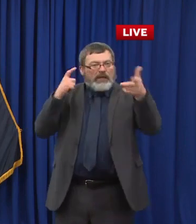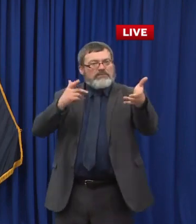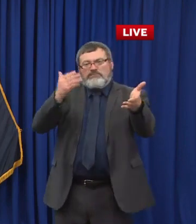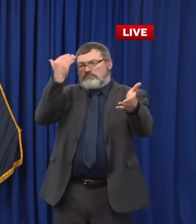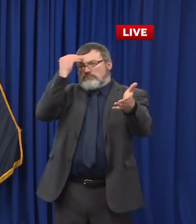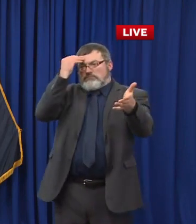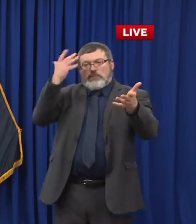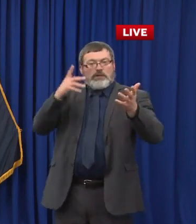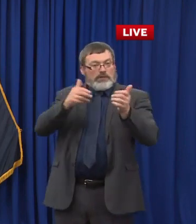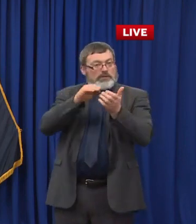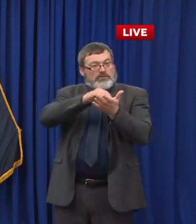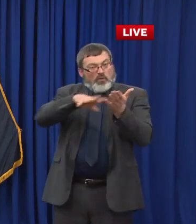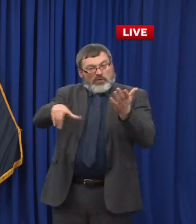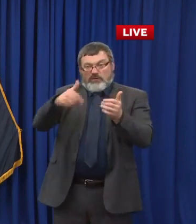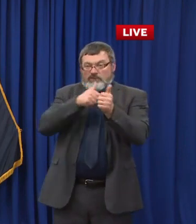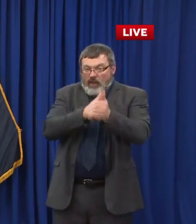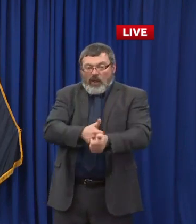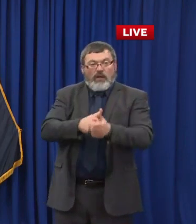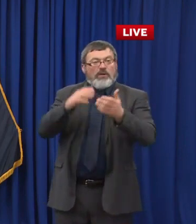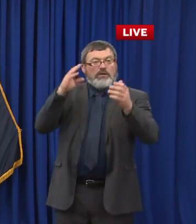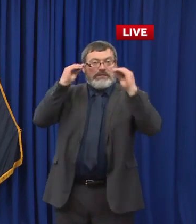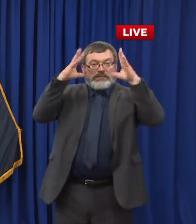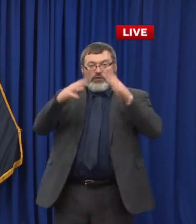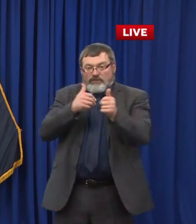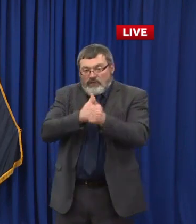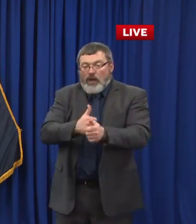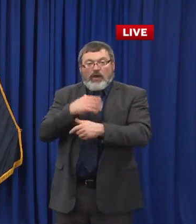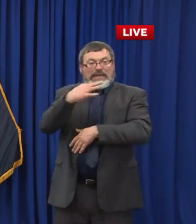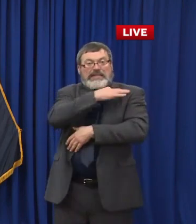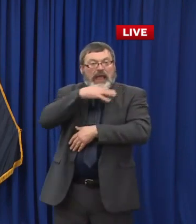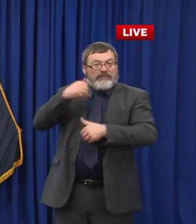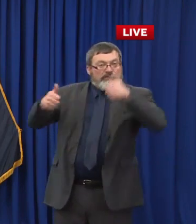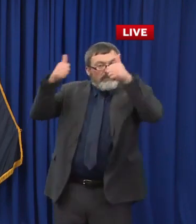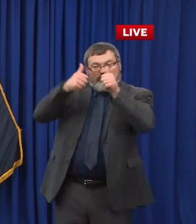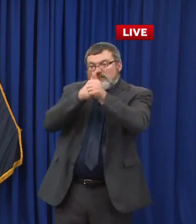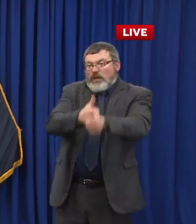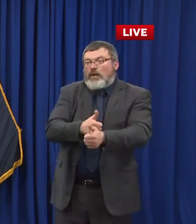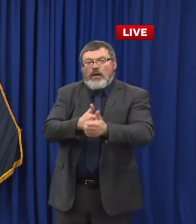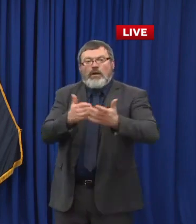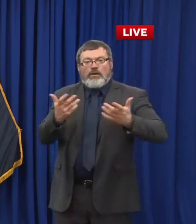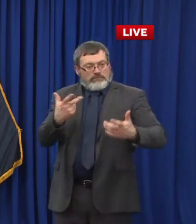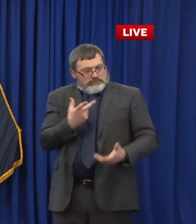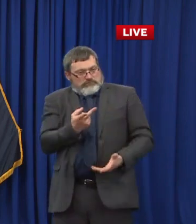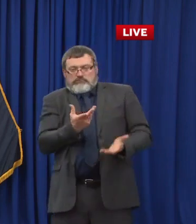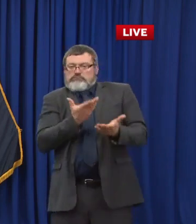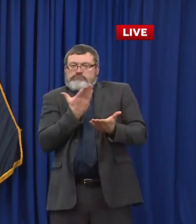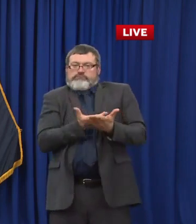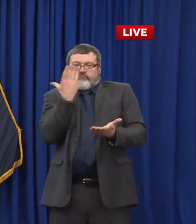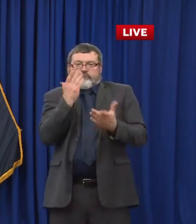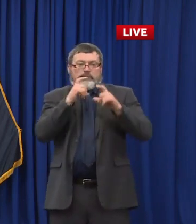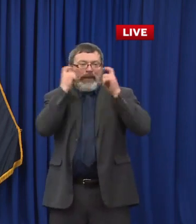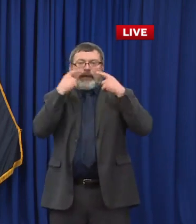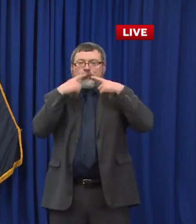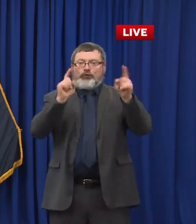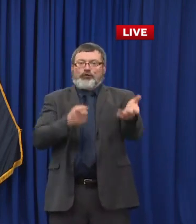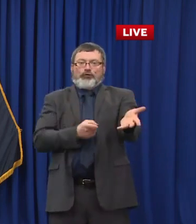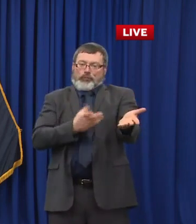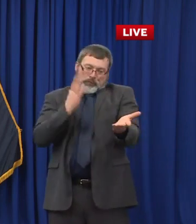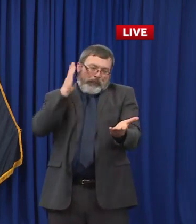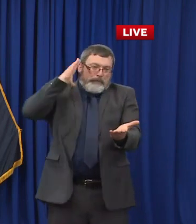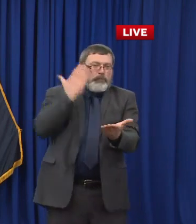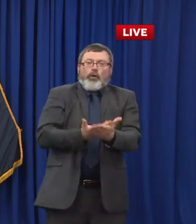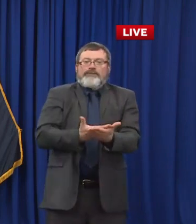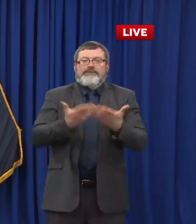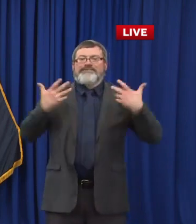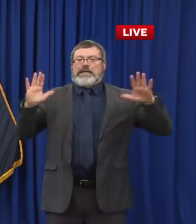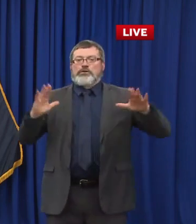managed by the teachers and the administrators. They're making sacrifices. They're making changes in their system, but it's working and it's proven to be successful,